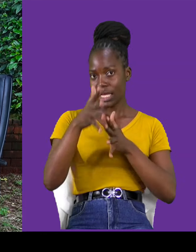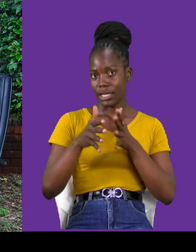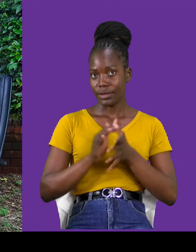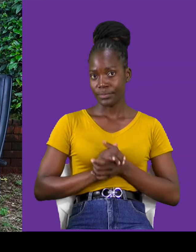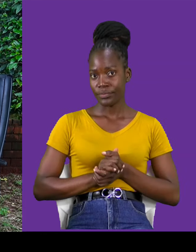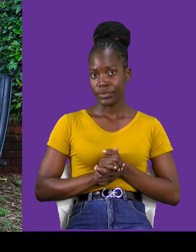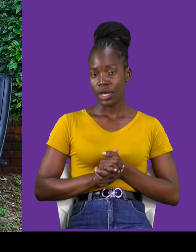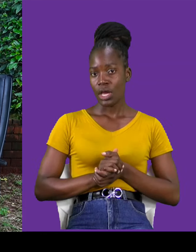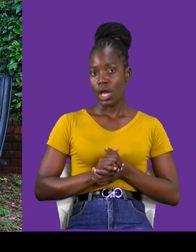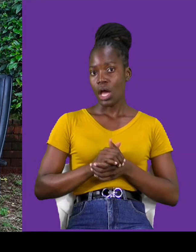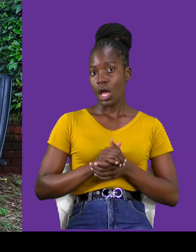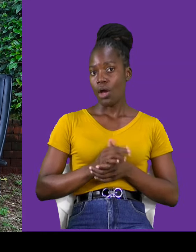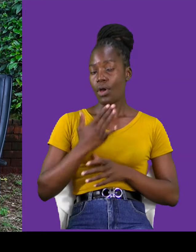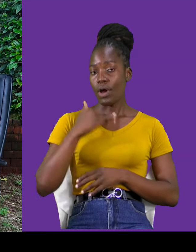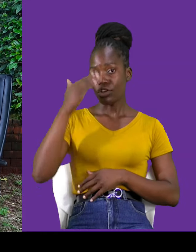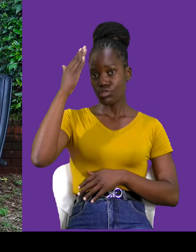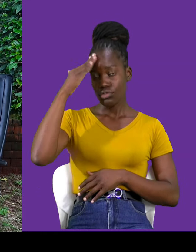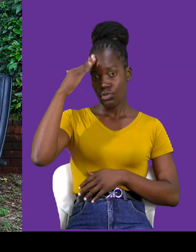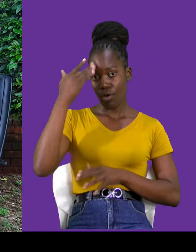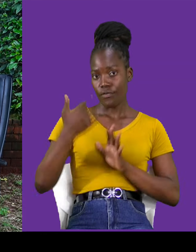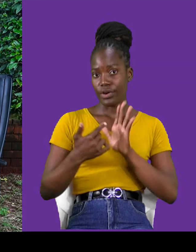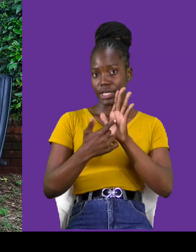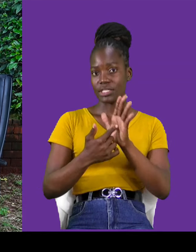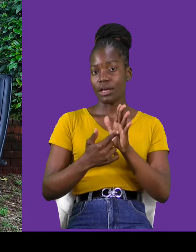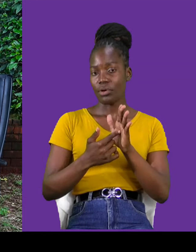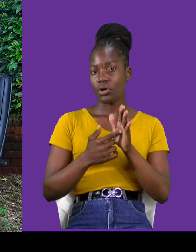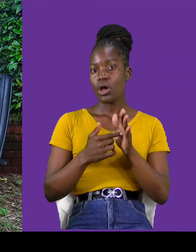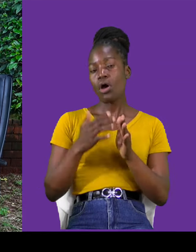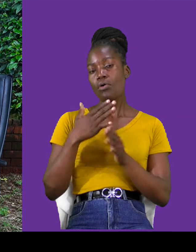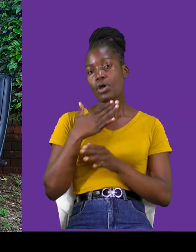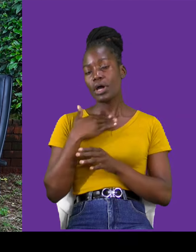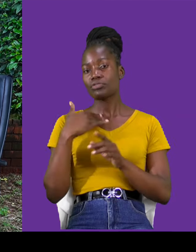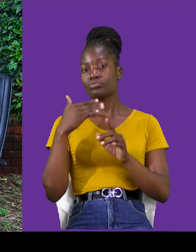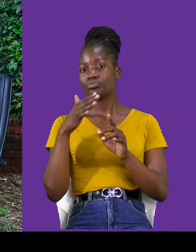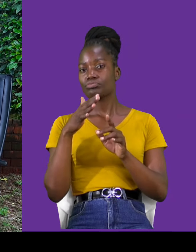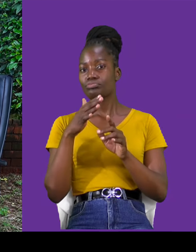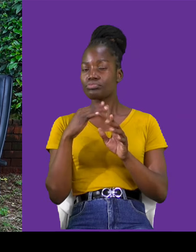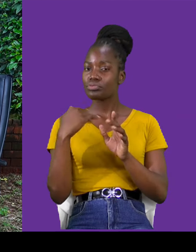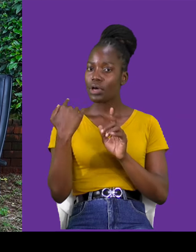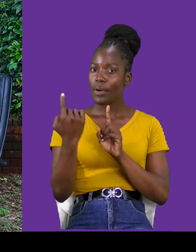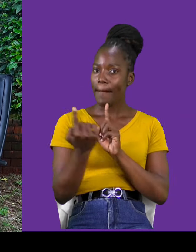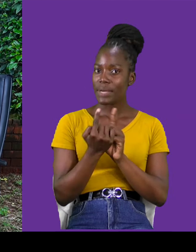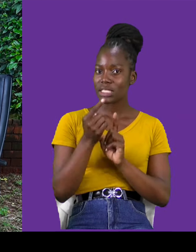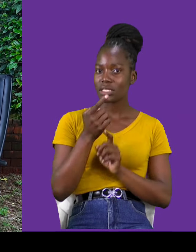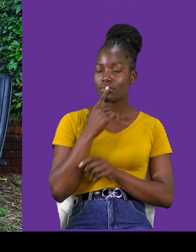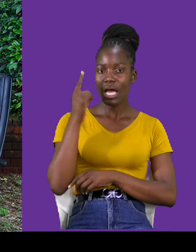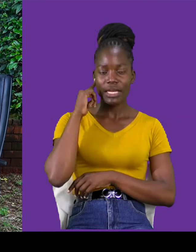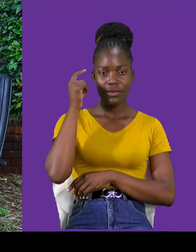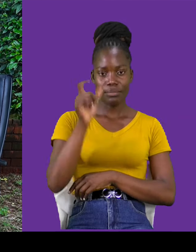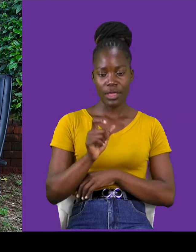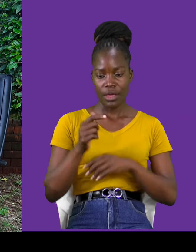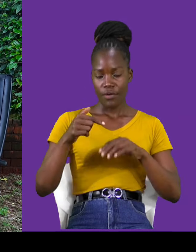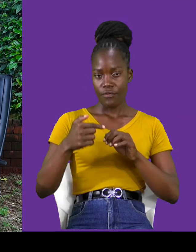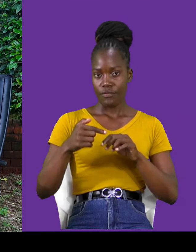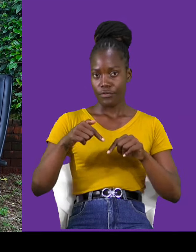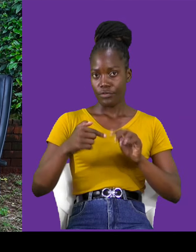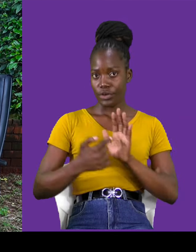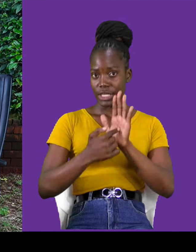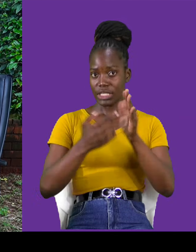we need to know, like, when we are approaching maybe a deaf person, maybe Mimi kamanyakazi, I'm in love with this man, and he's